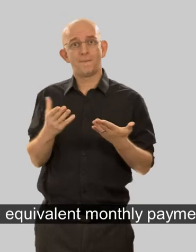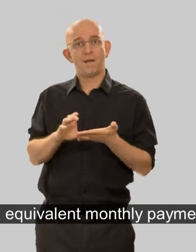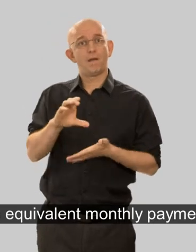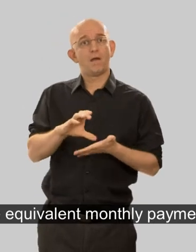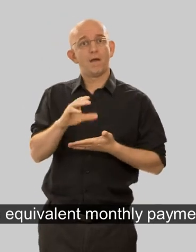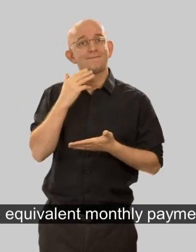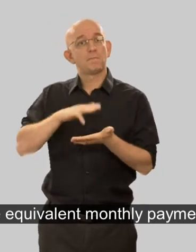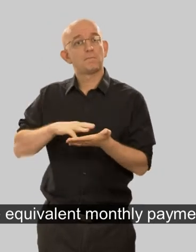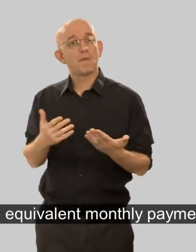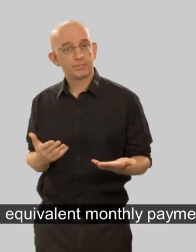payments